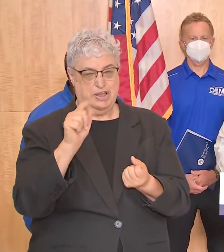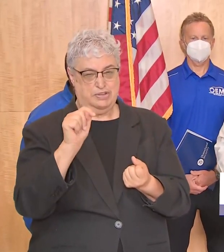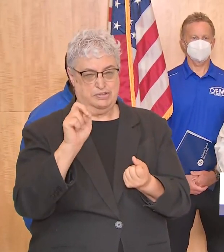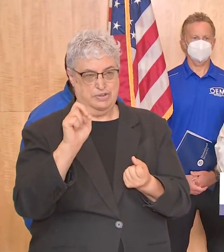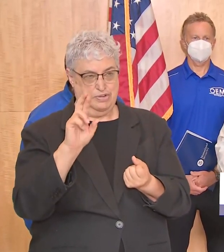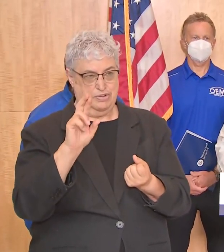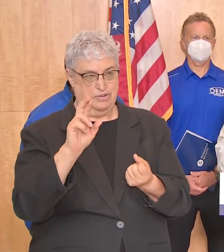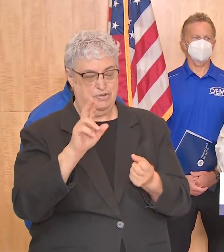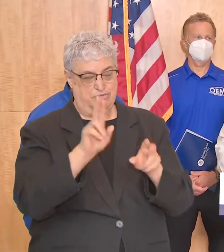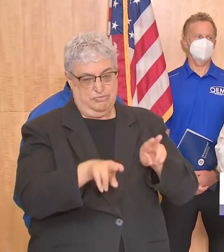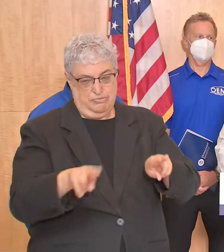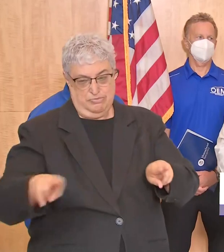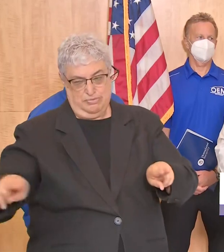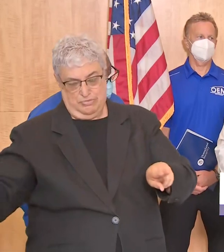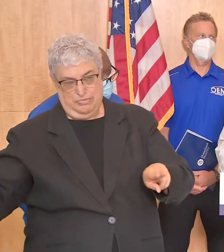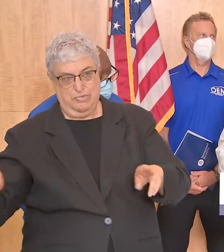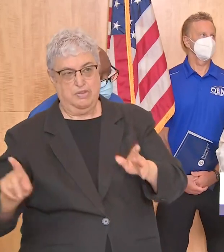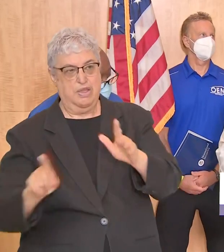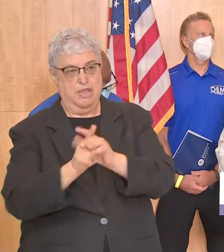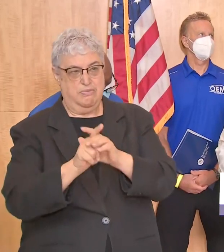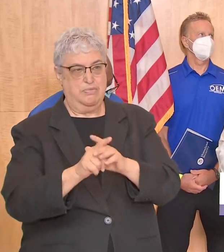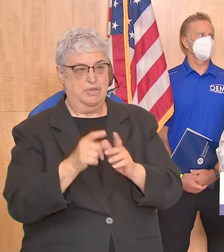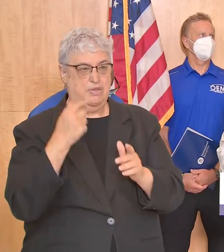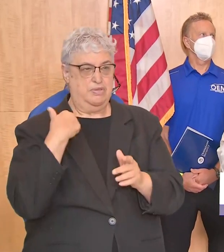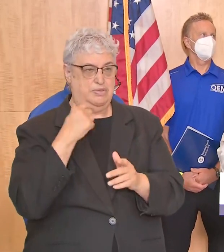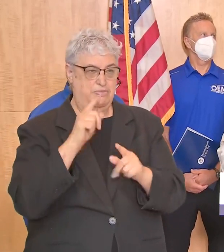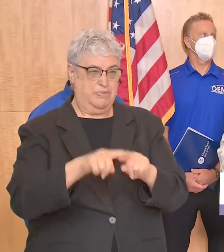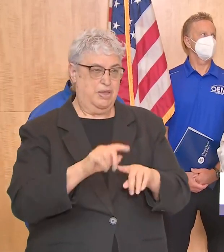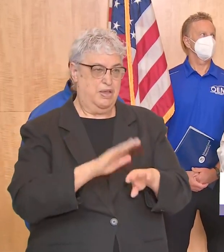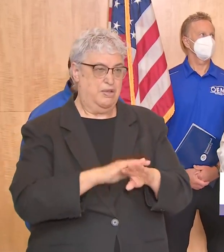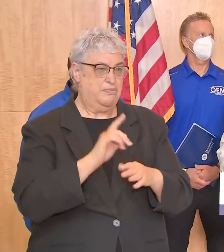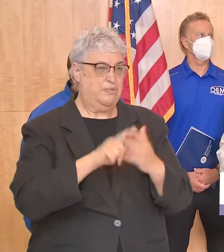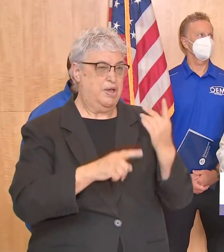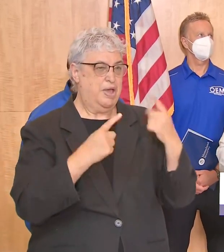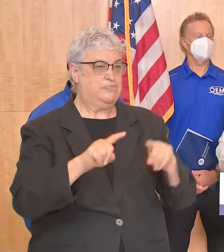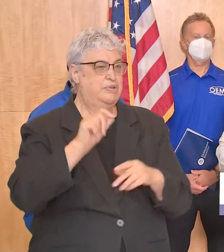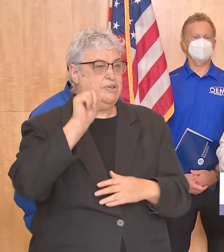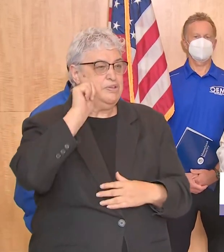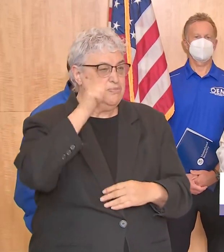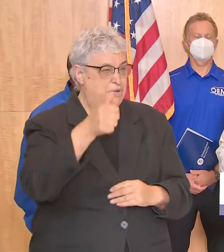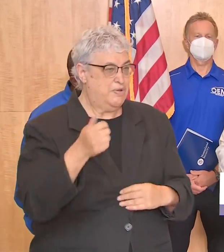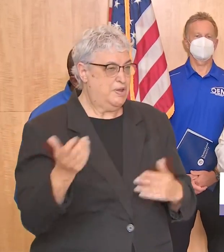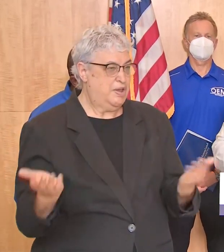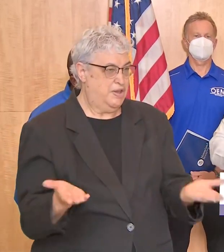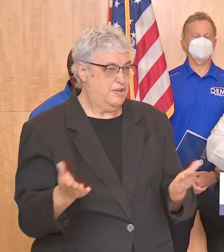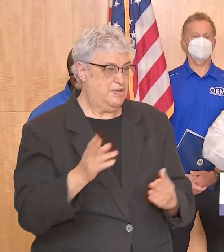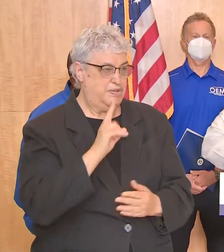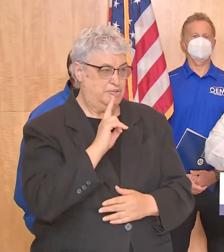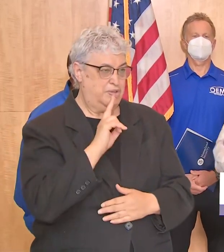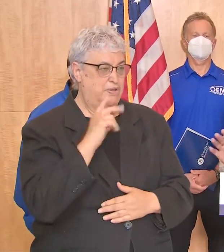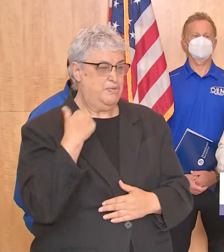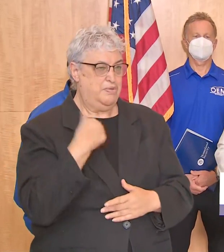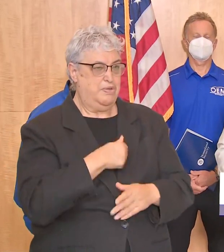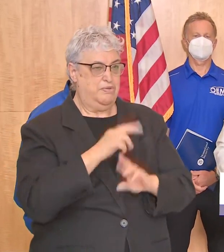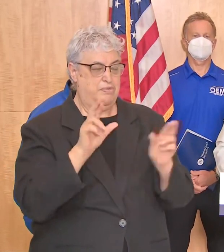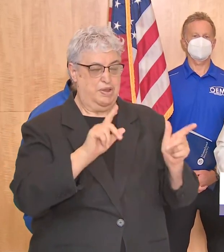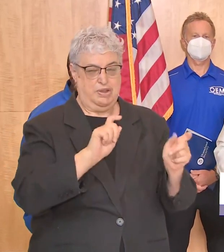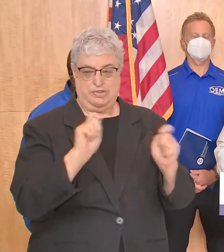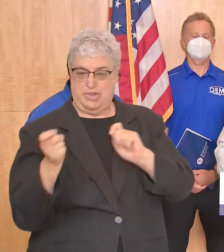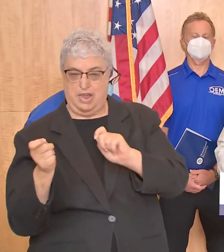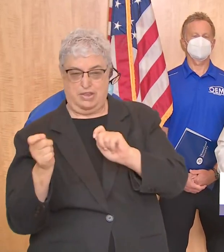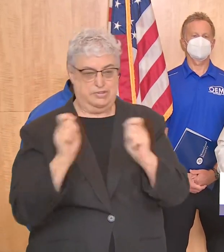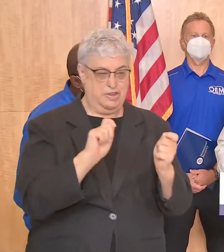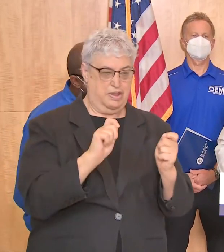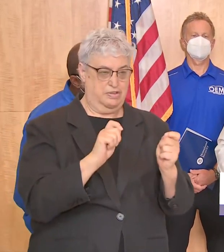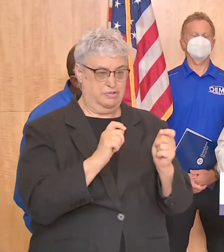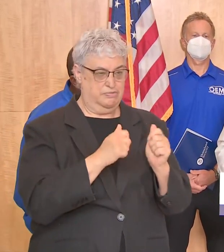so um and tomorrow depending on what the impact of the storm is here in the city of houston we'll be prepared to pivot for